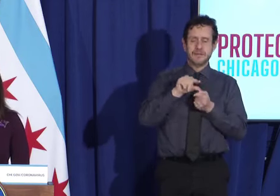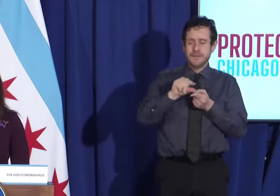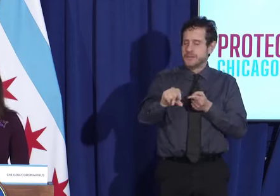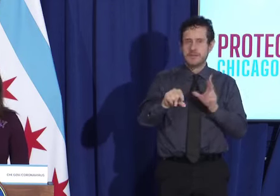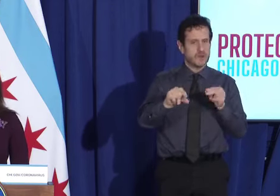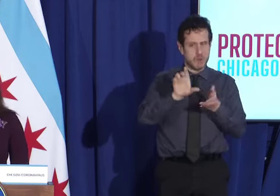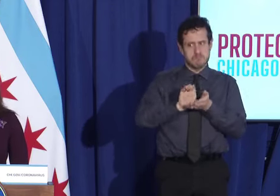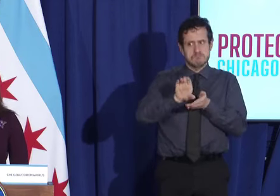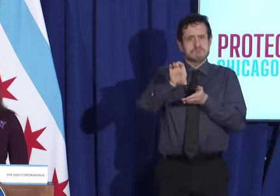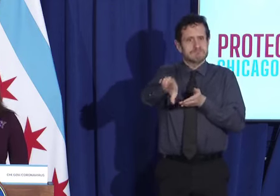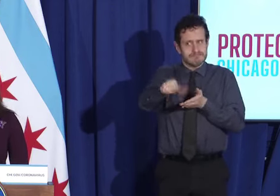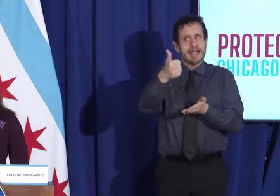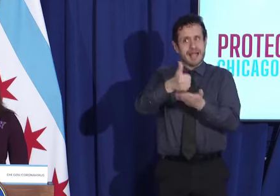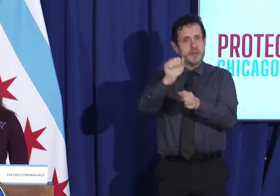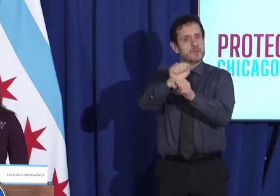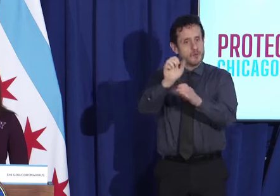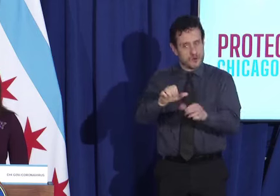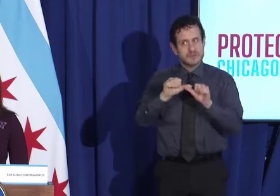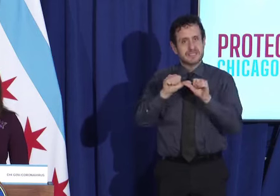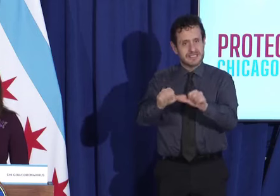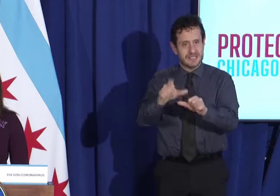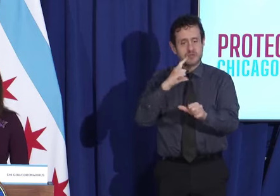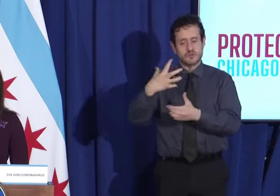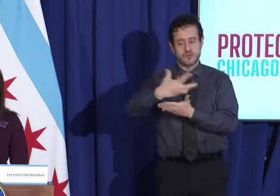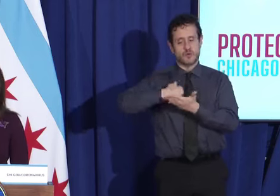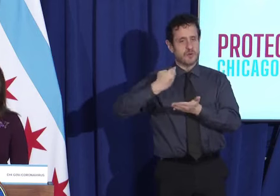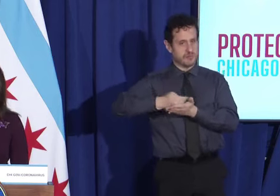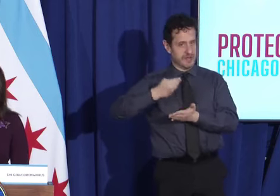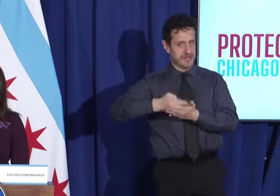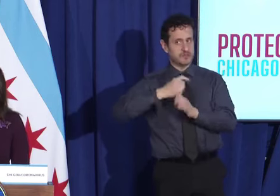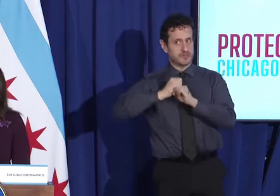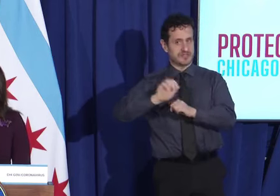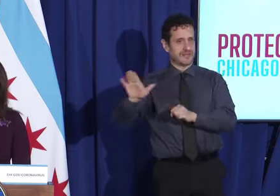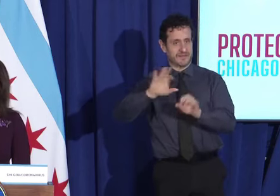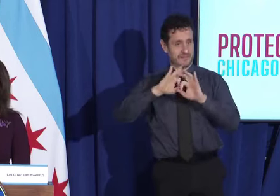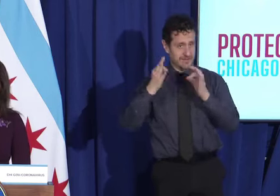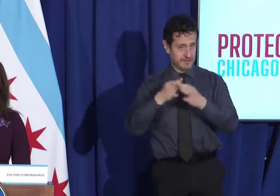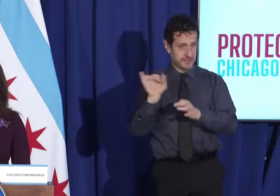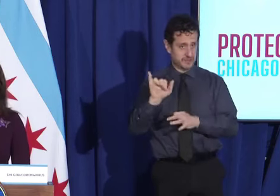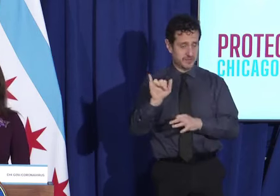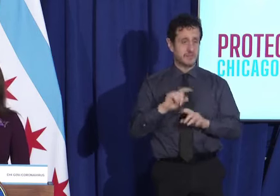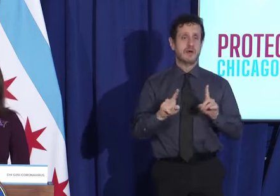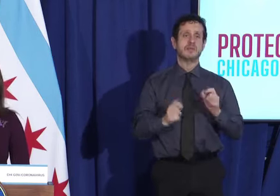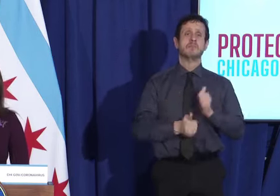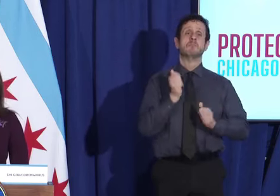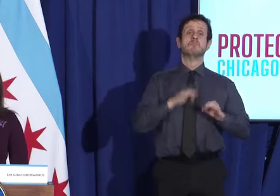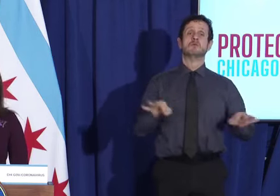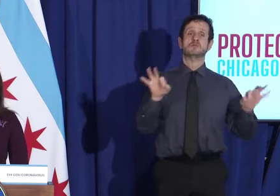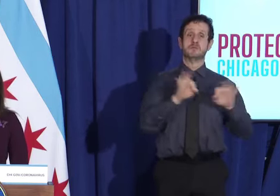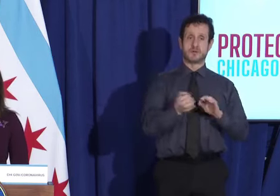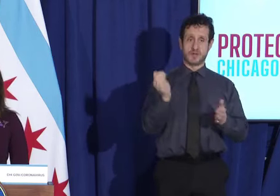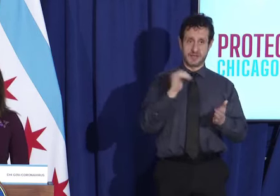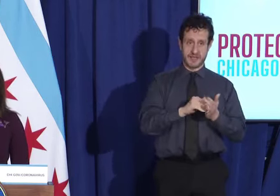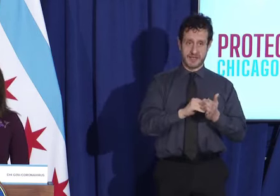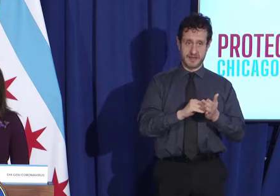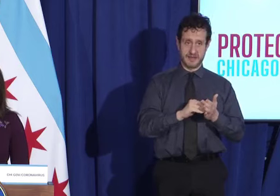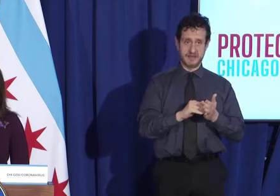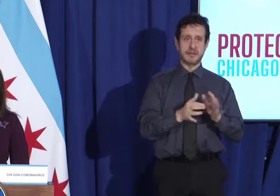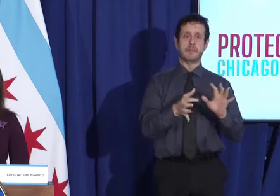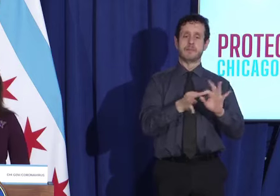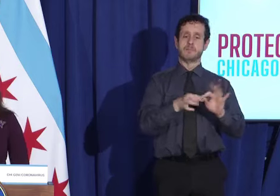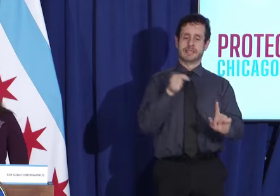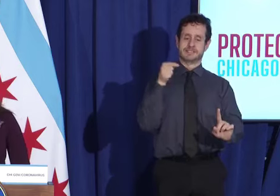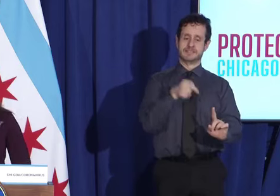to protect their households as well. But again, the most important thing and the most important message today